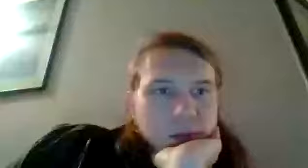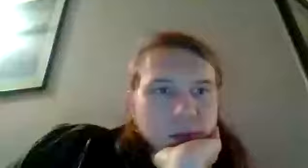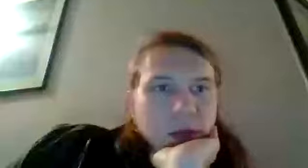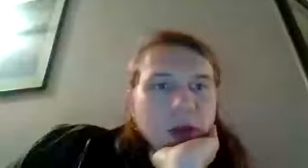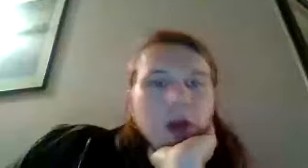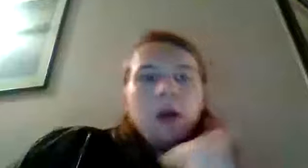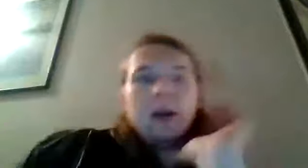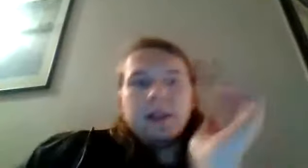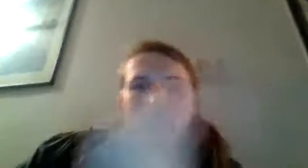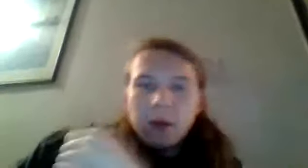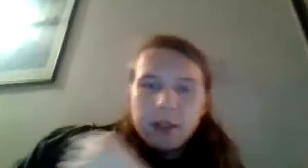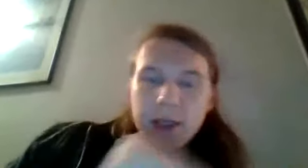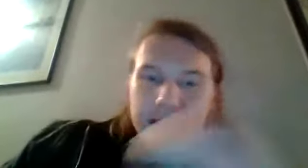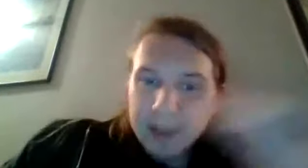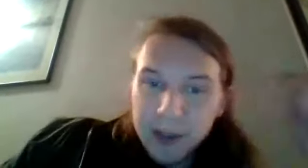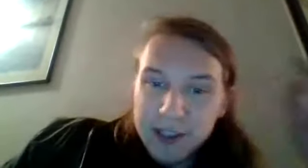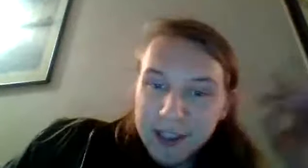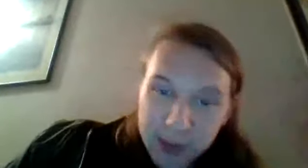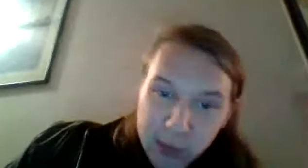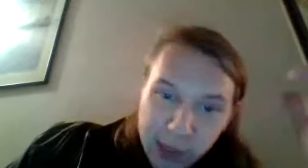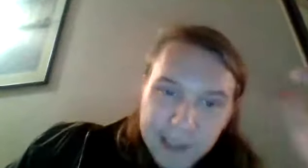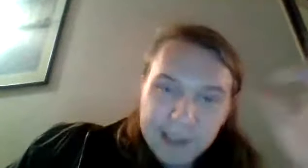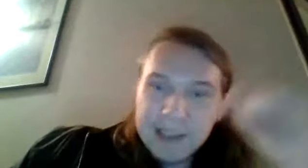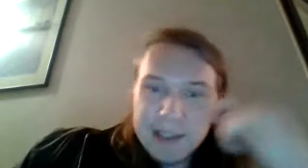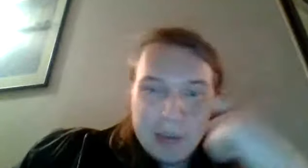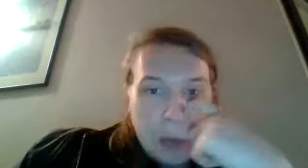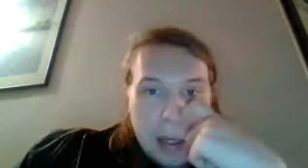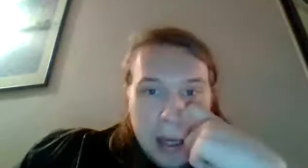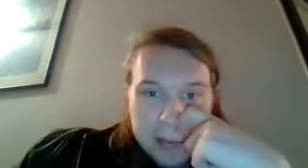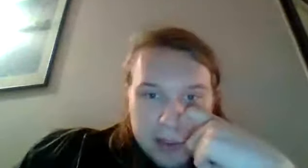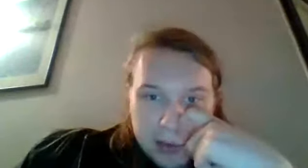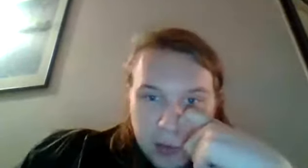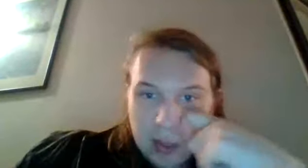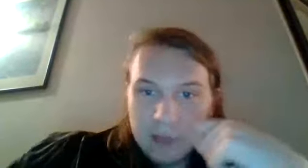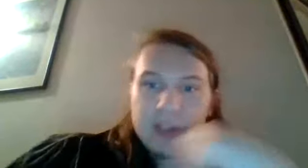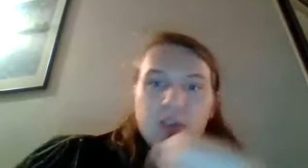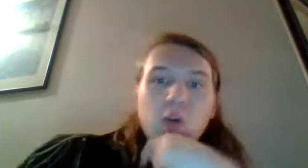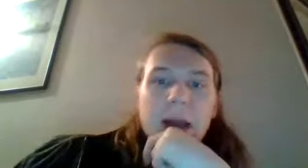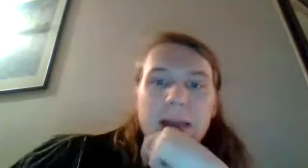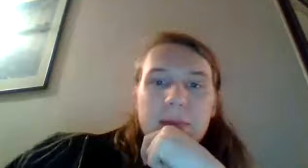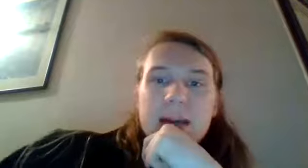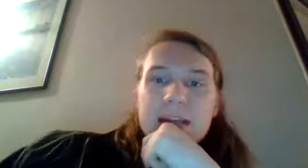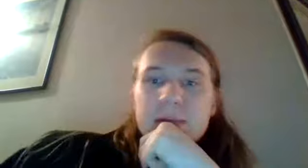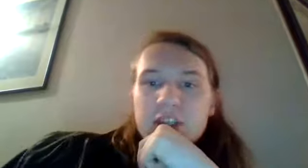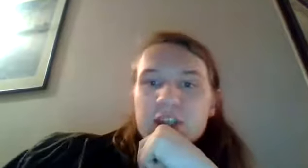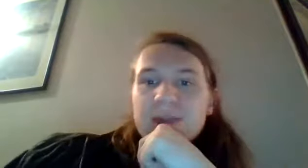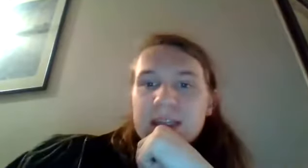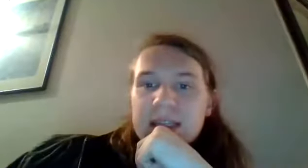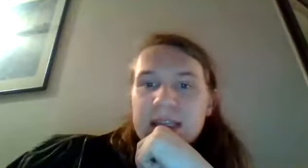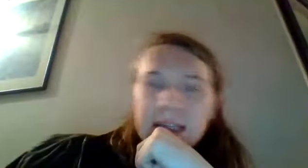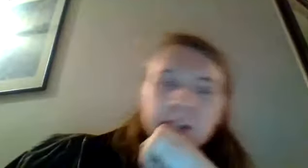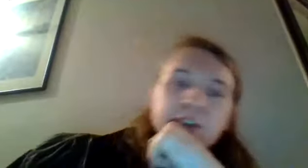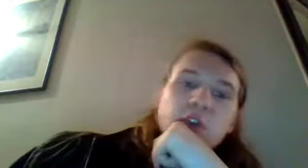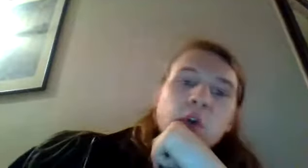all right so i just got done watching inuyasha season one episode 12 the soul piper and the mischievous little soul